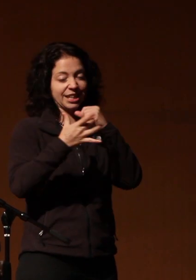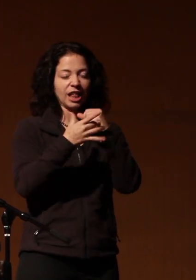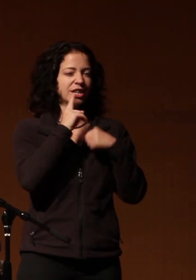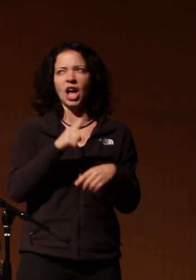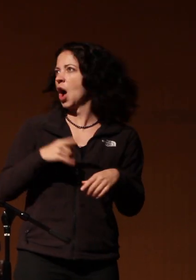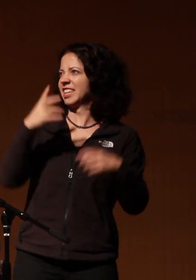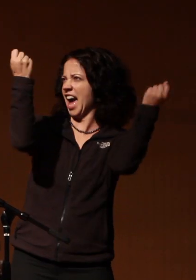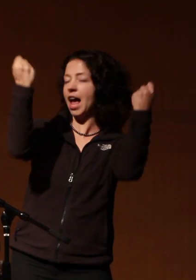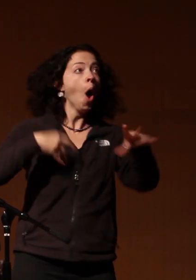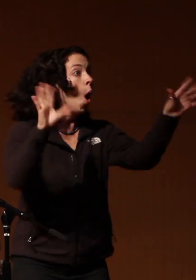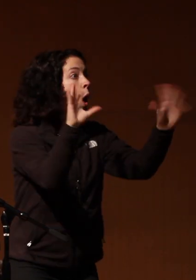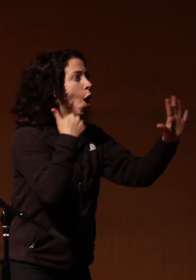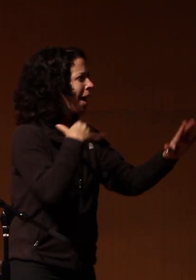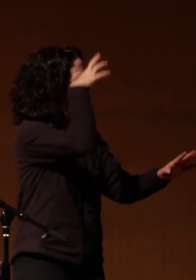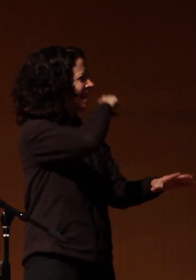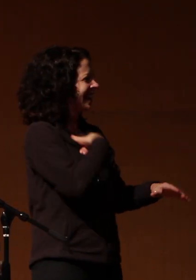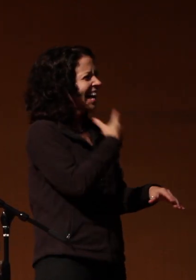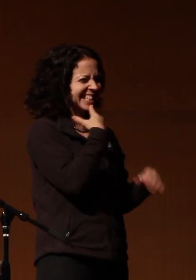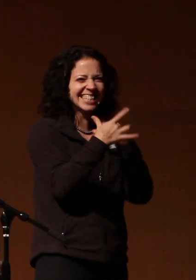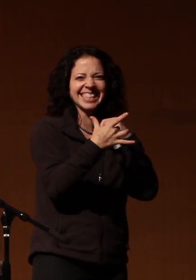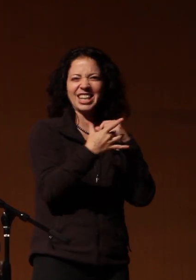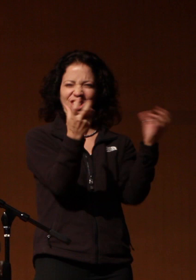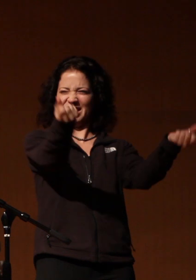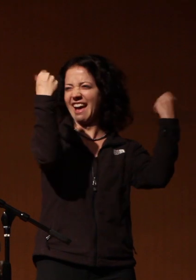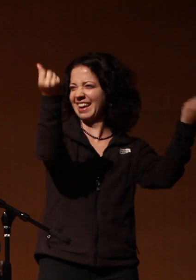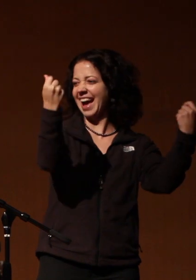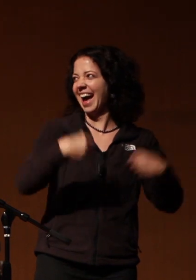oh I missed that technology incredible